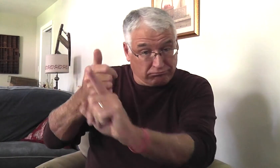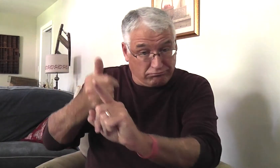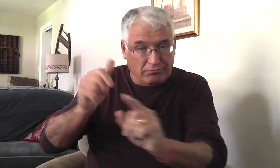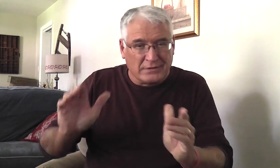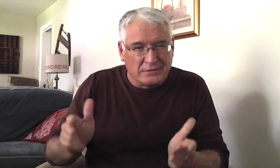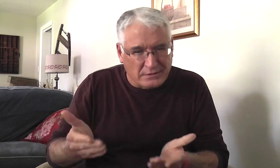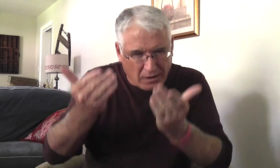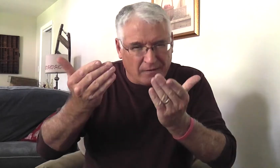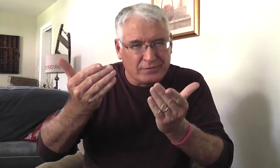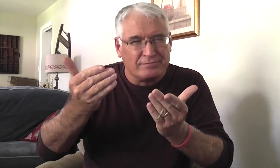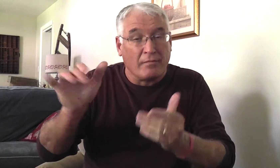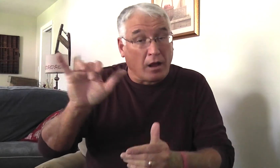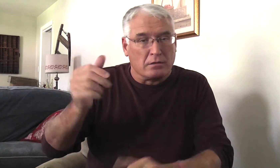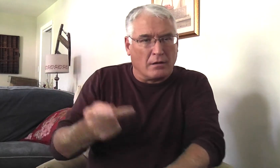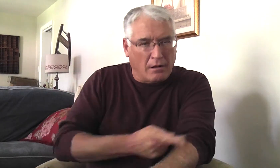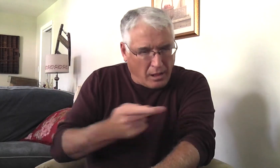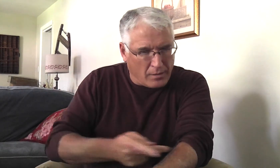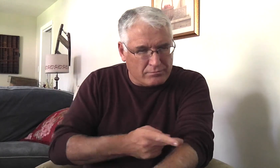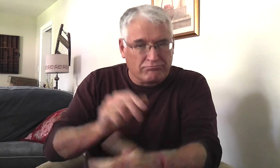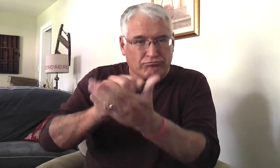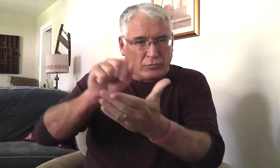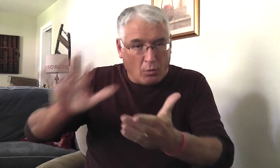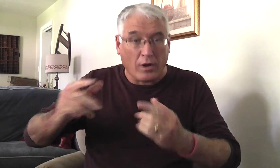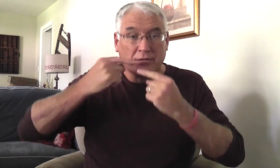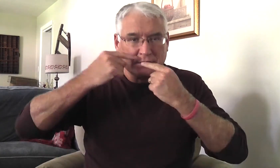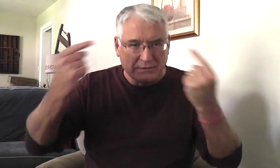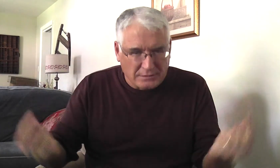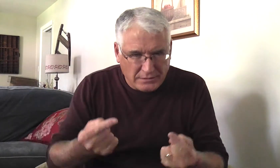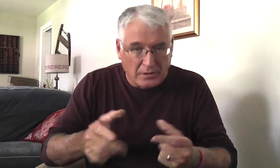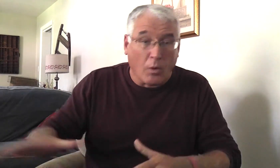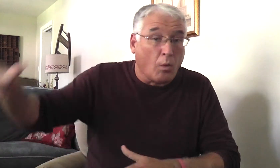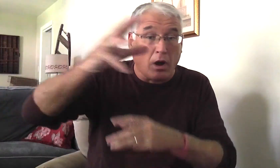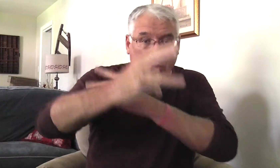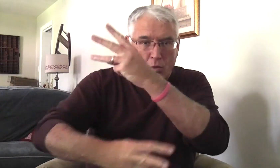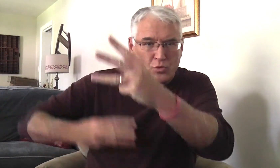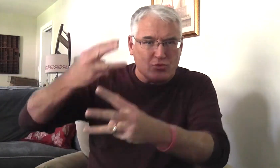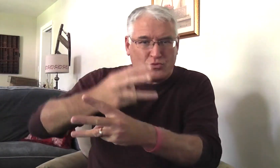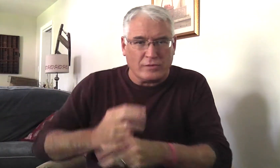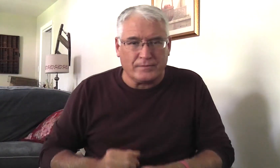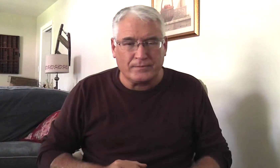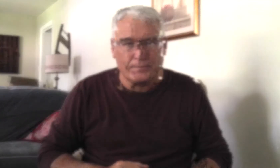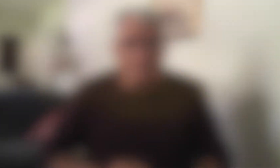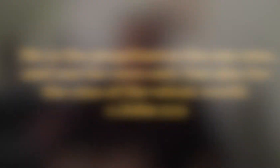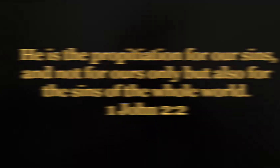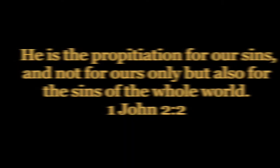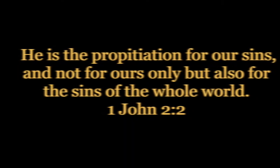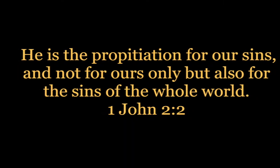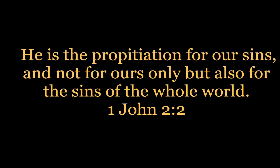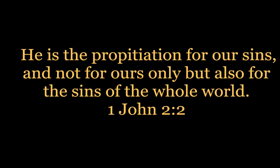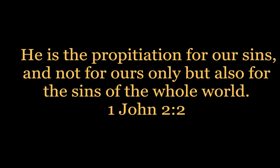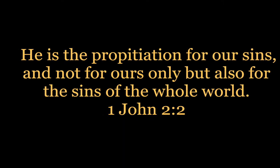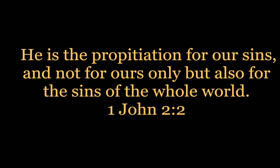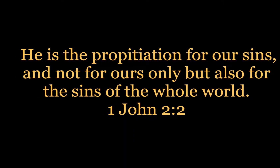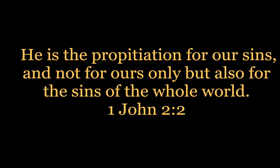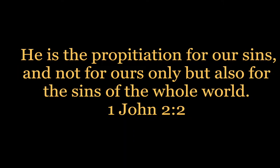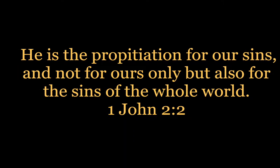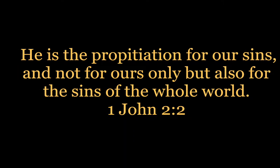for Jesus to go to the cross and be the sacrificial lamb to remove our sins, the sins of the world. He is the propitiation